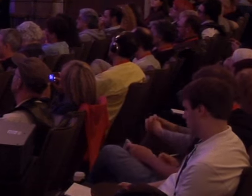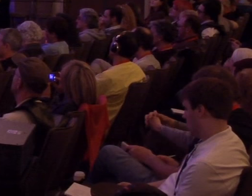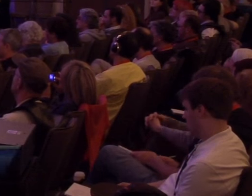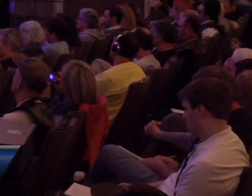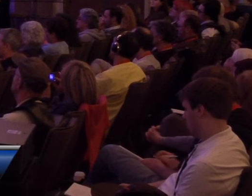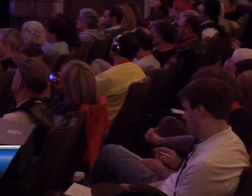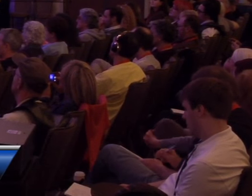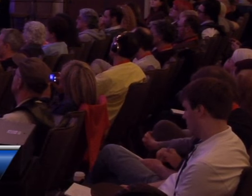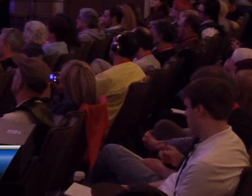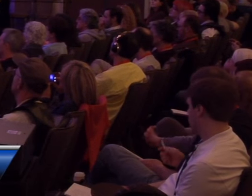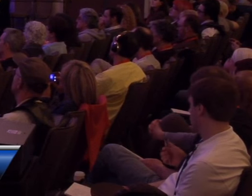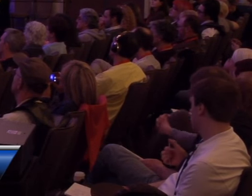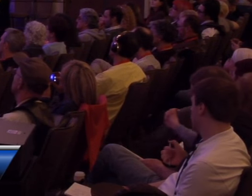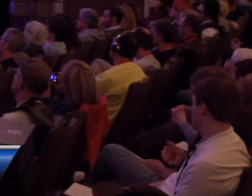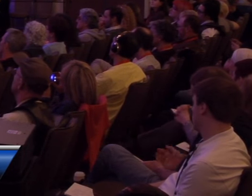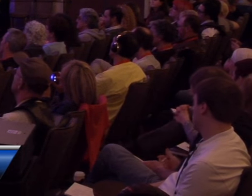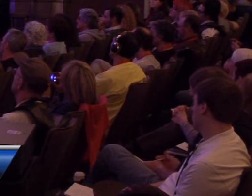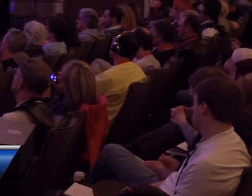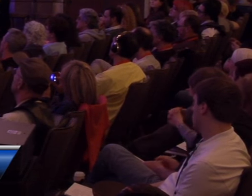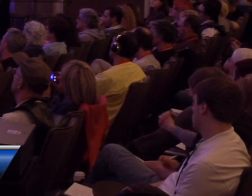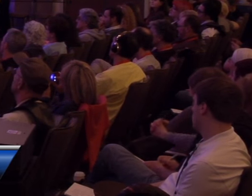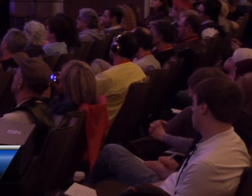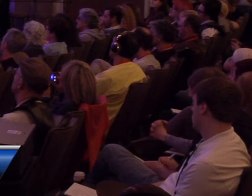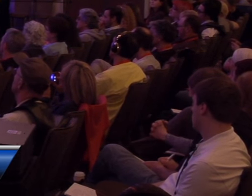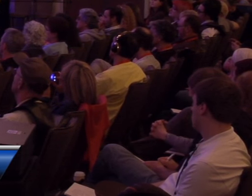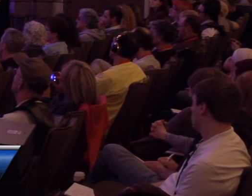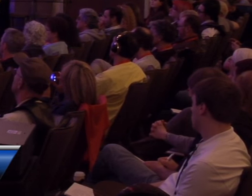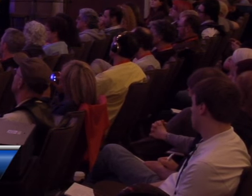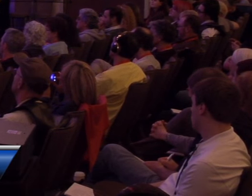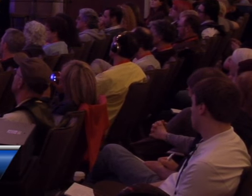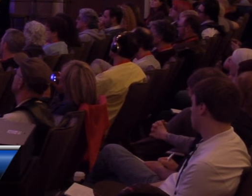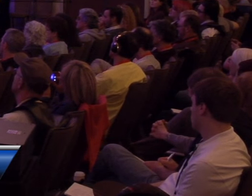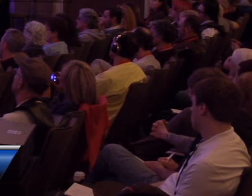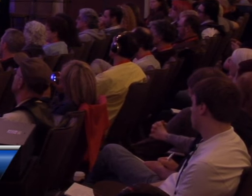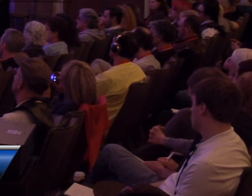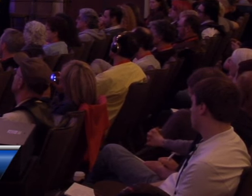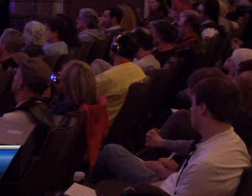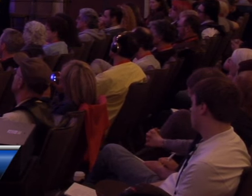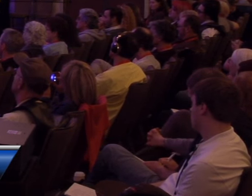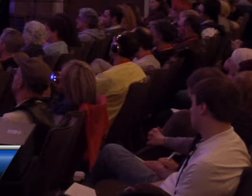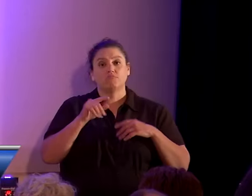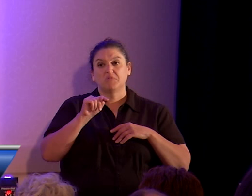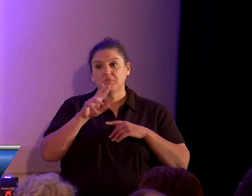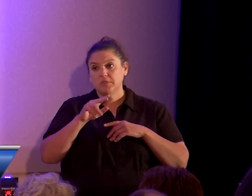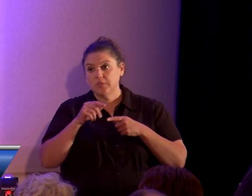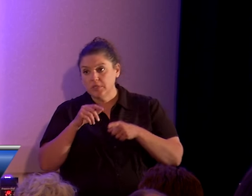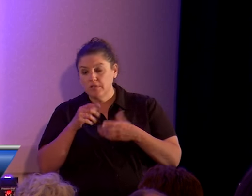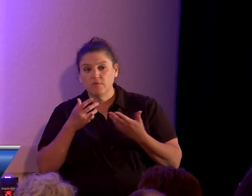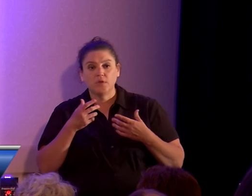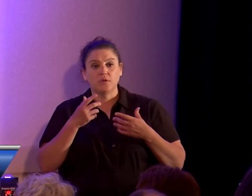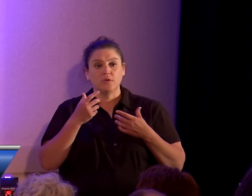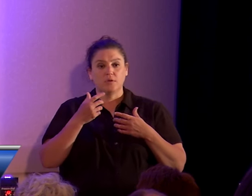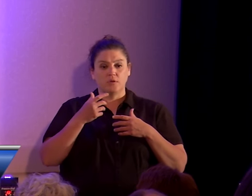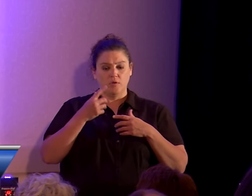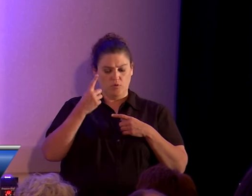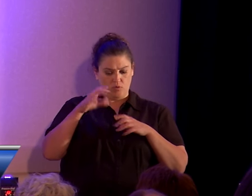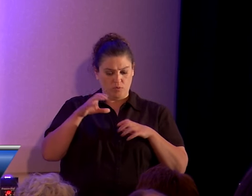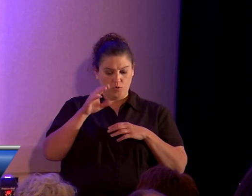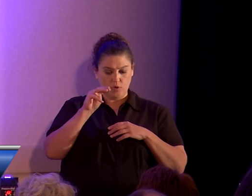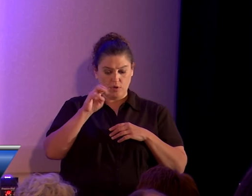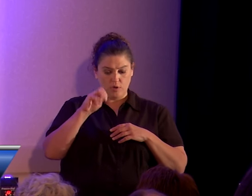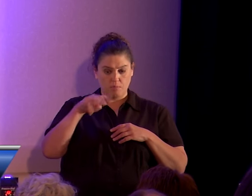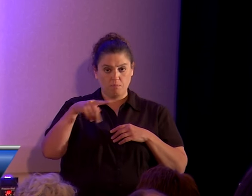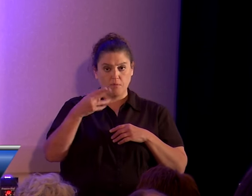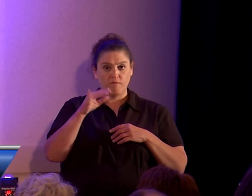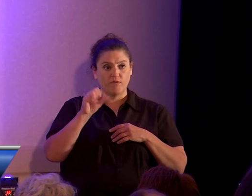I do debates for a lot of reasons. I do the TV show, Every Call is a Debate, a debate we're doing in Memphis on